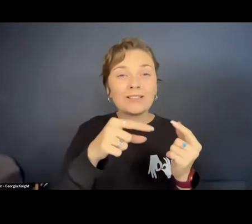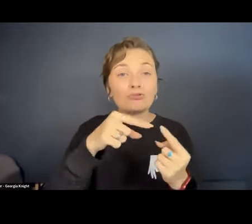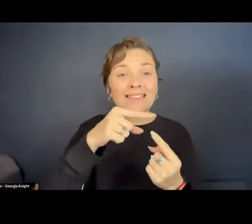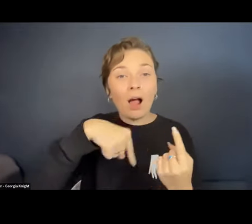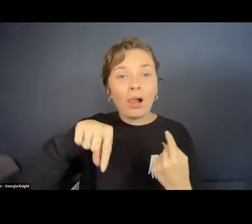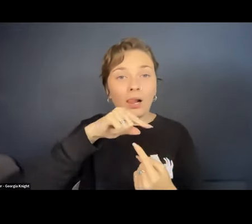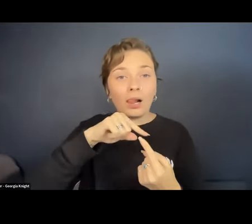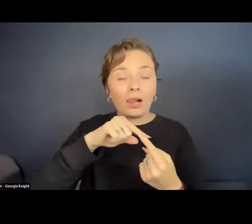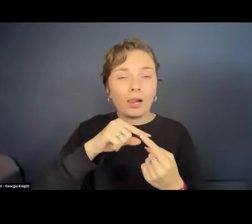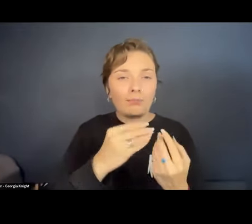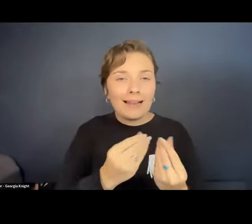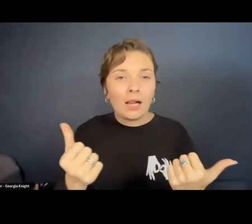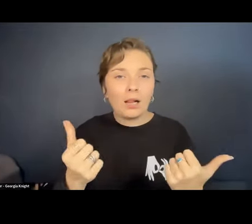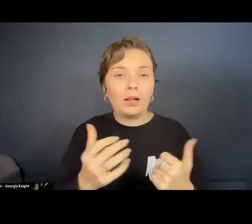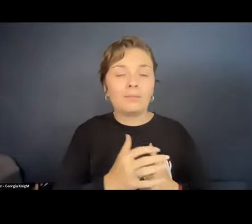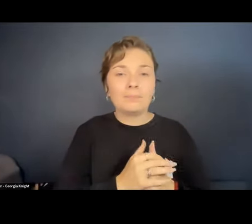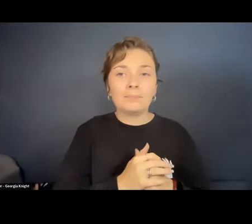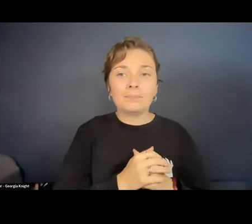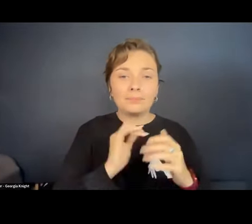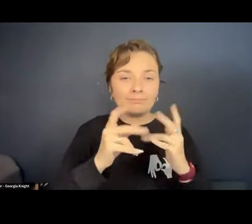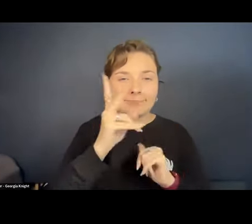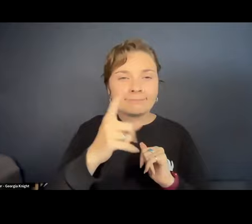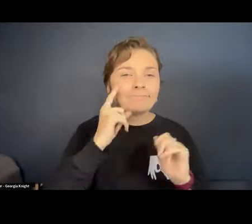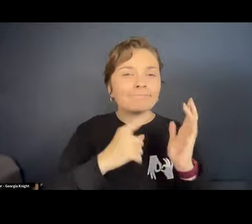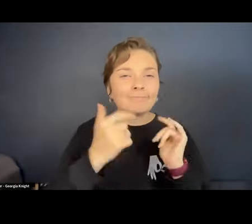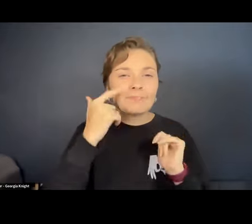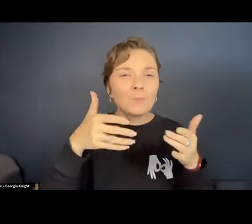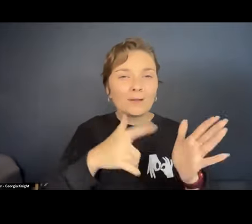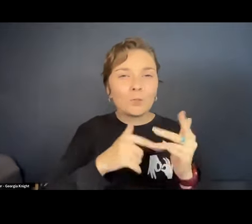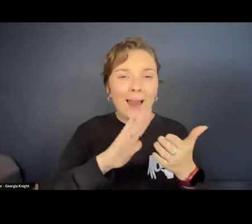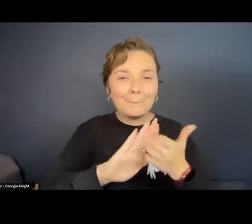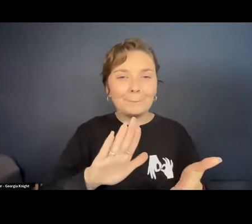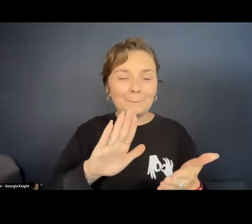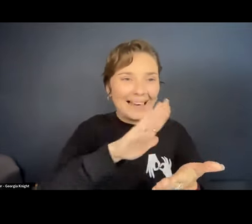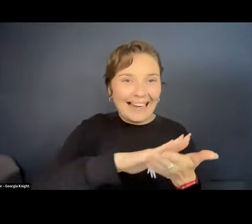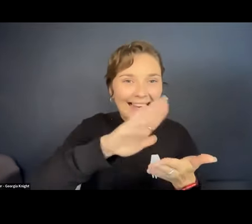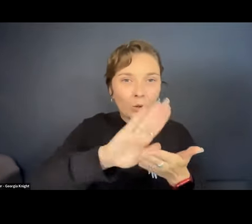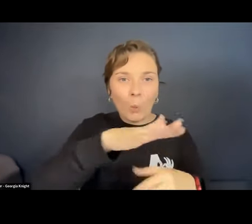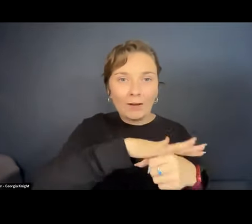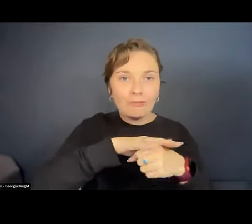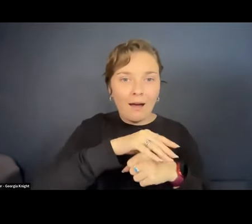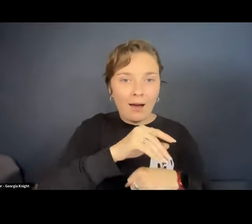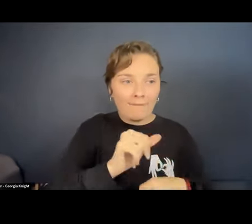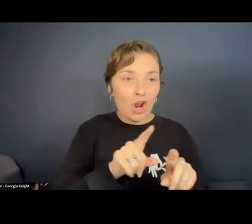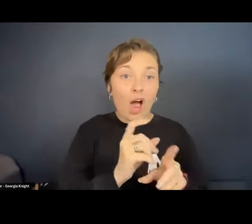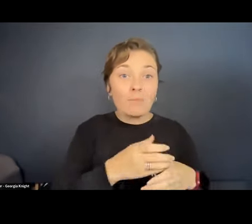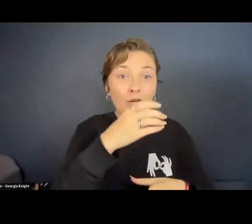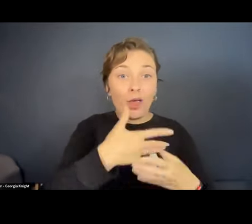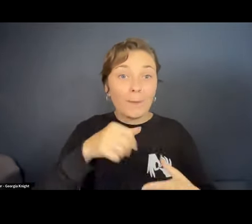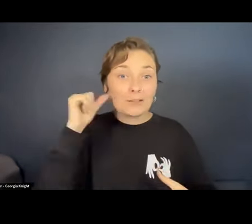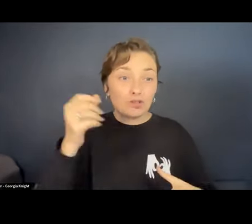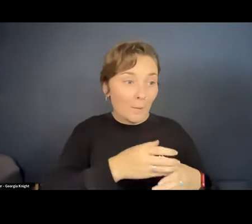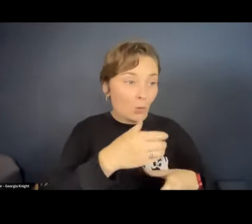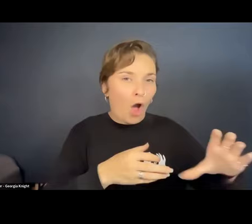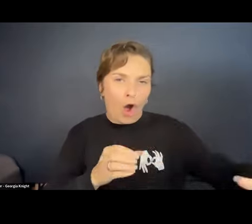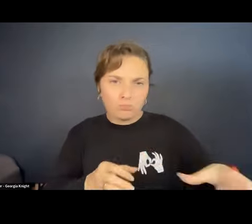materials. So, again, finding ways to help clean up the area that you live in. Well, there's a bottle on the beach. Let's use that.